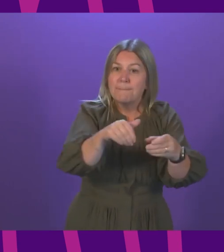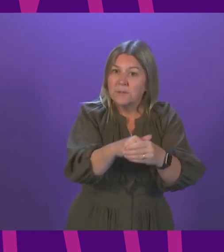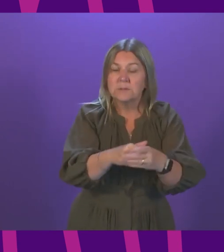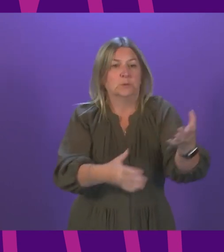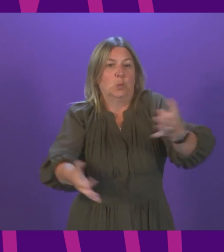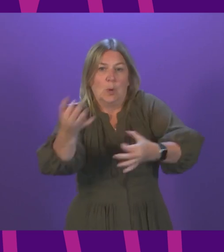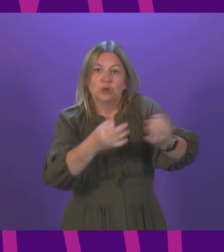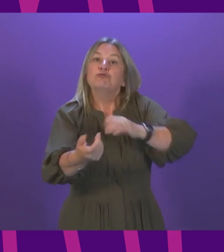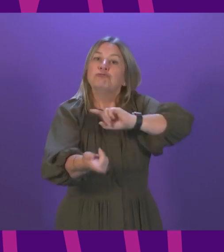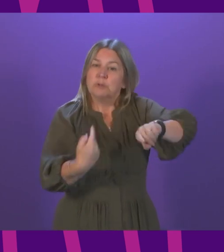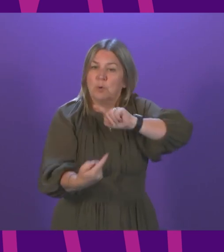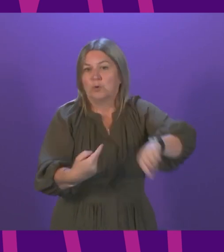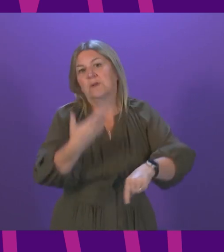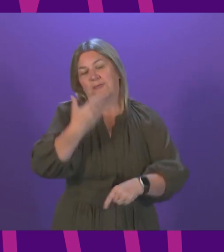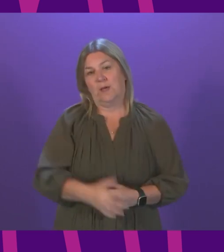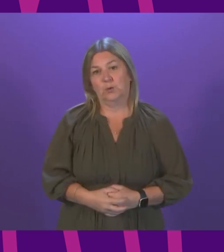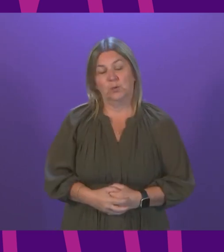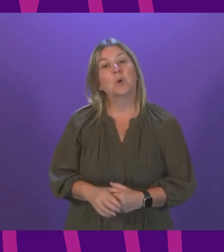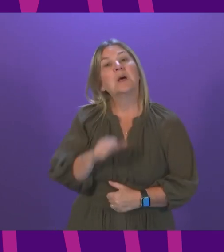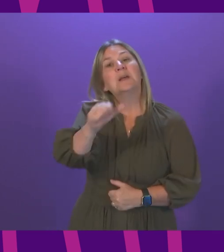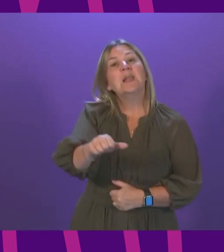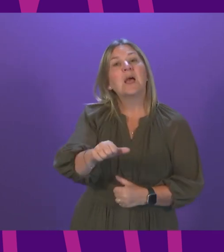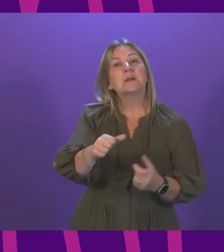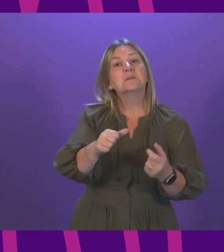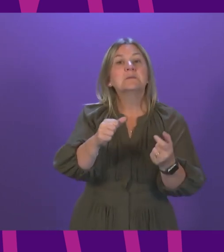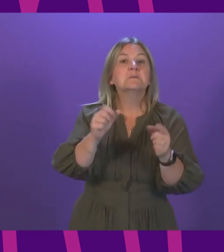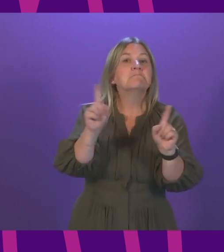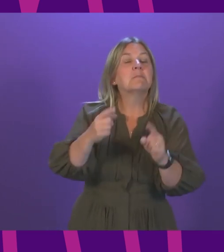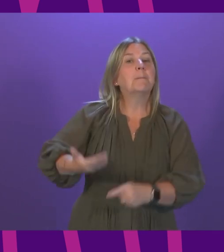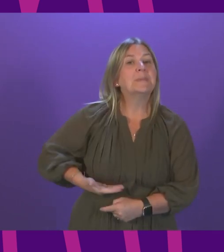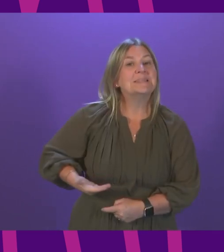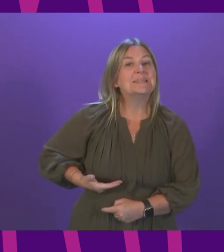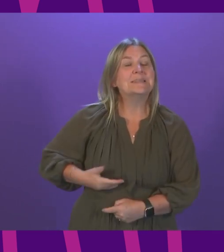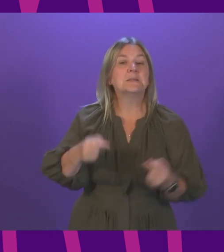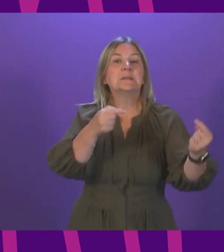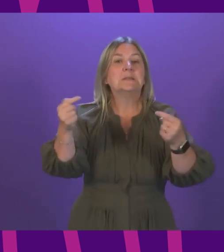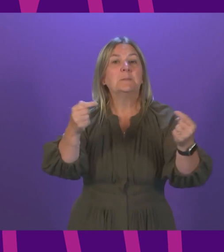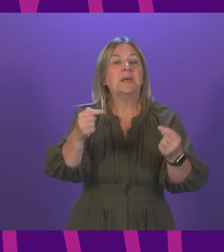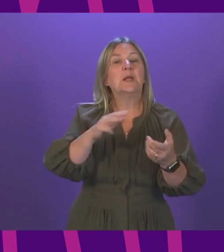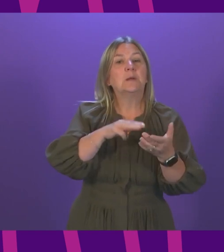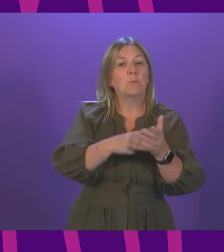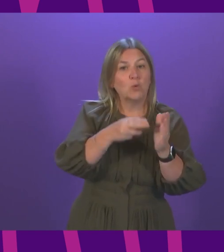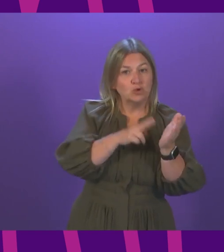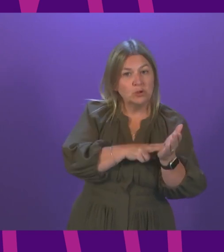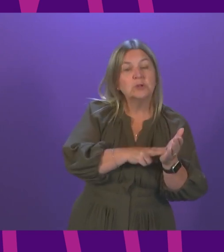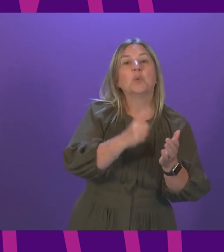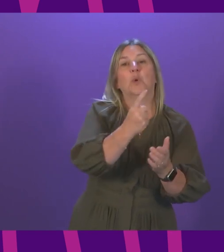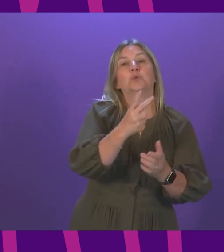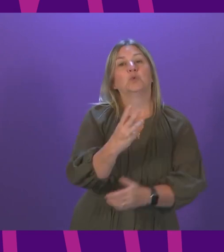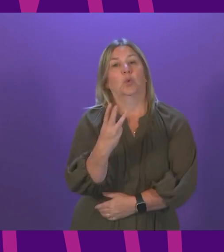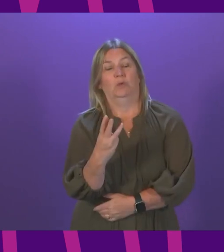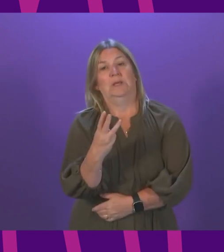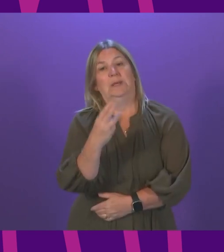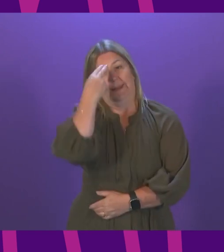lodged. We now move on to the next item of business, which is a debate on motion 1293 in the name of Michael